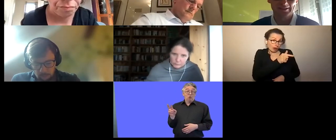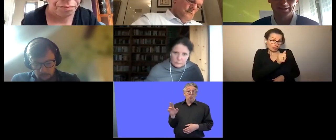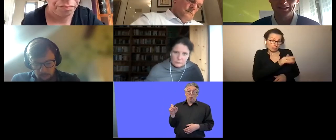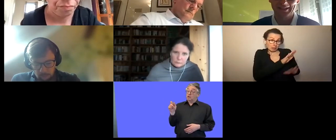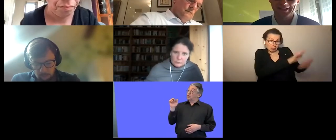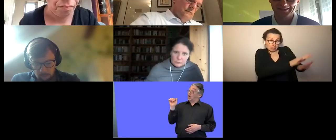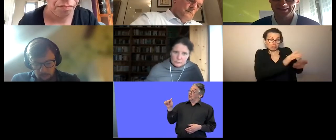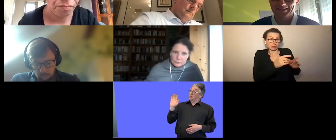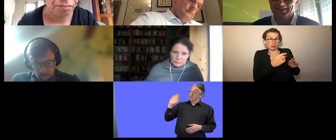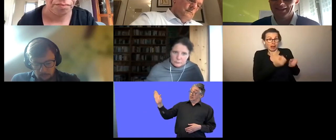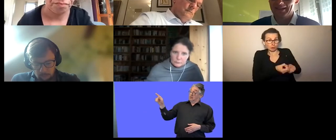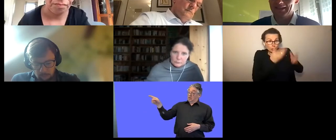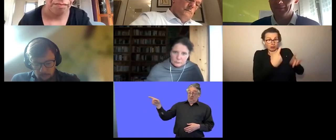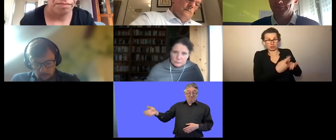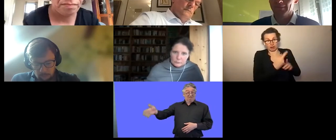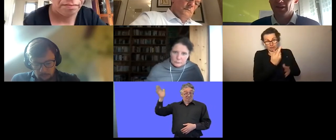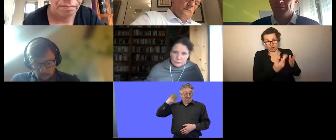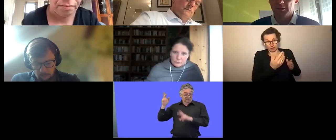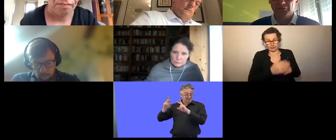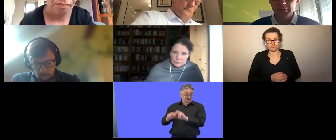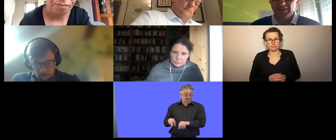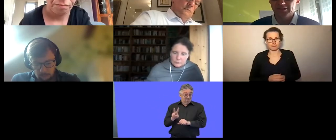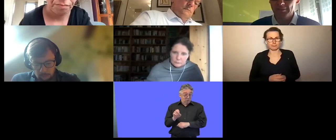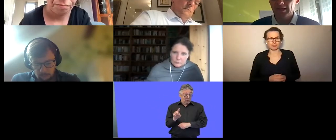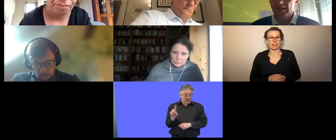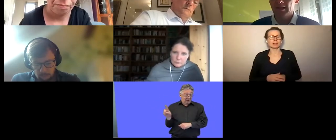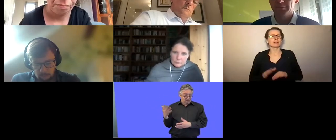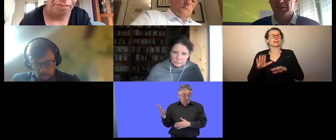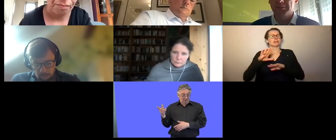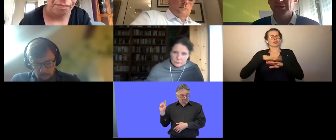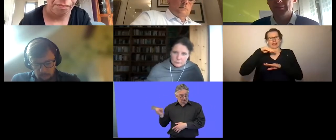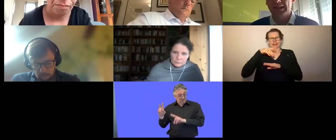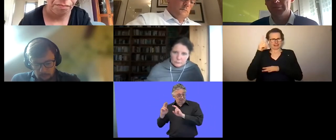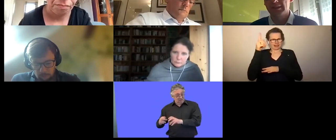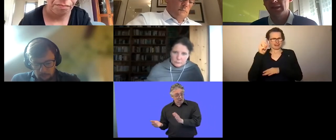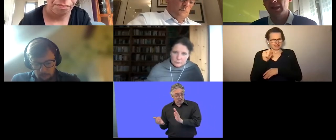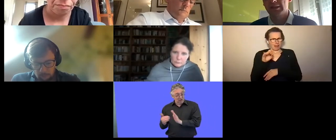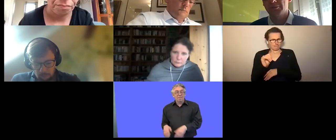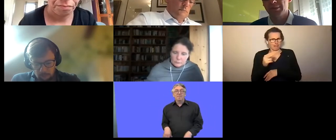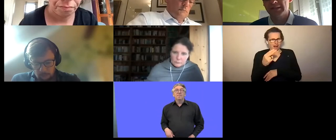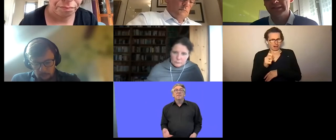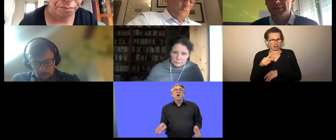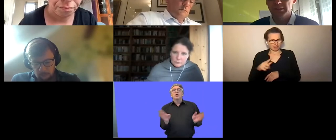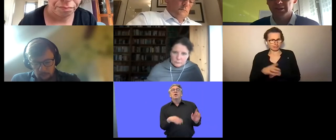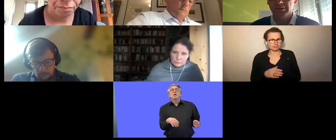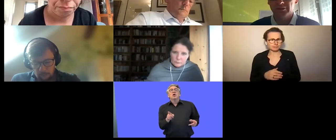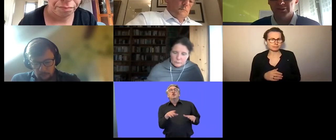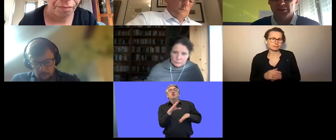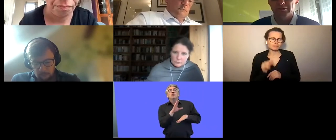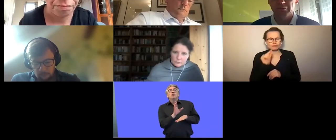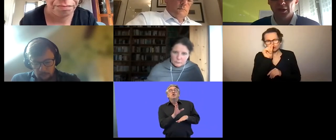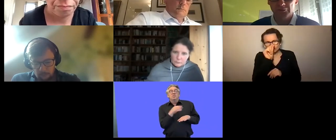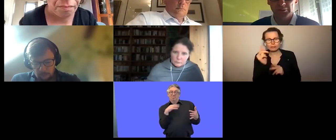of 2011 um about sweden the sample um maybe similar can be uh compared a little bit with the